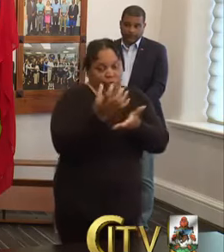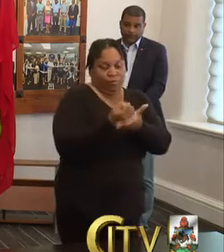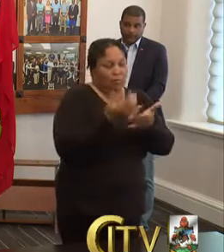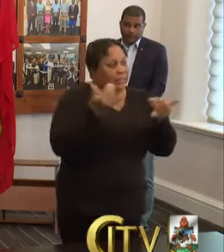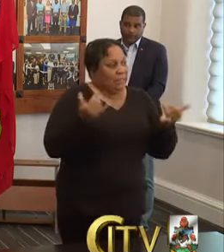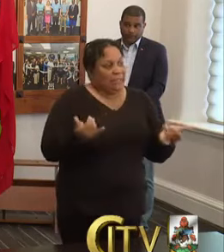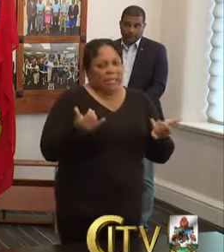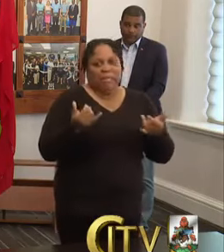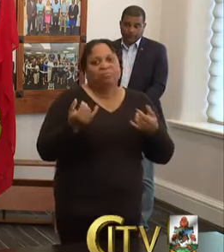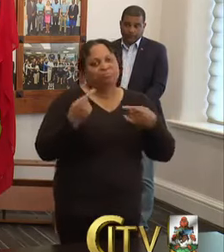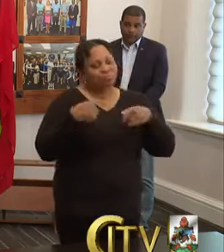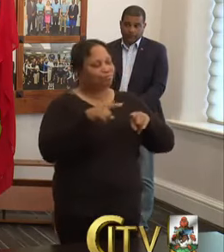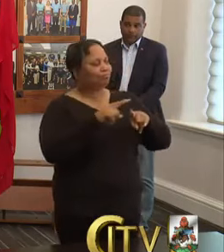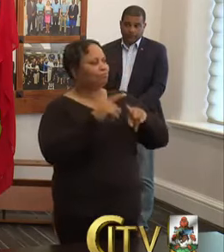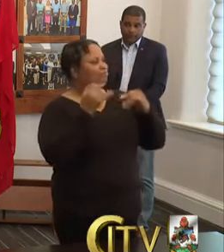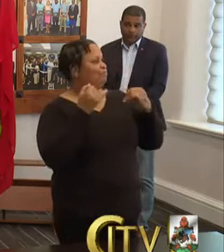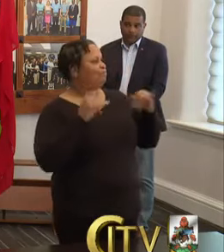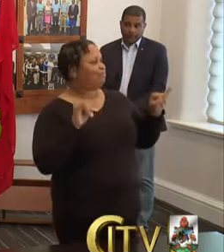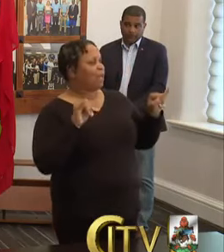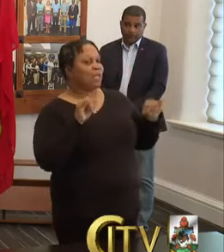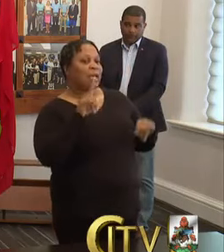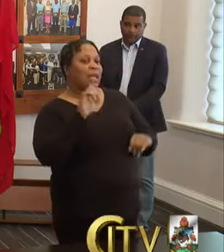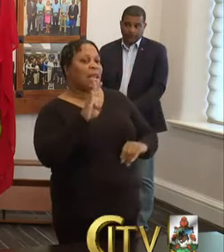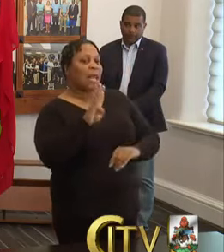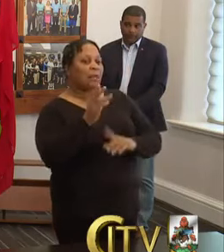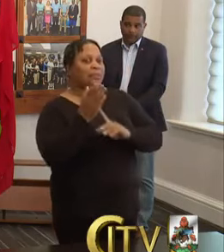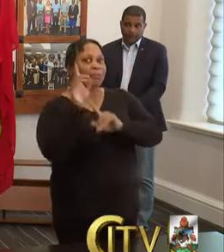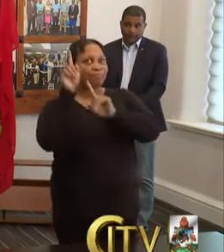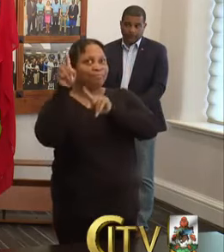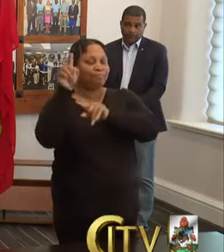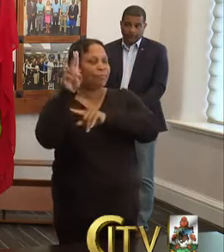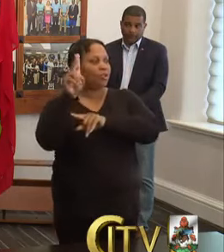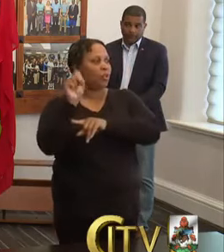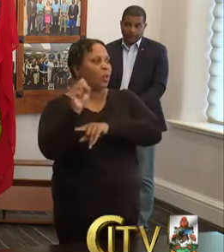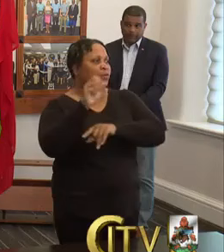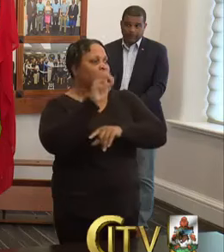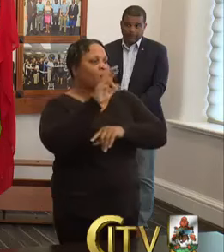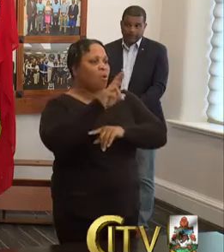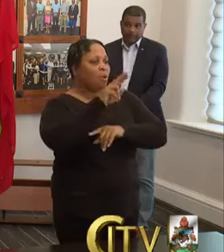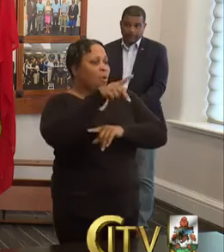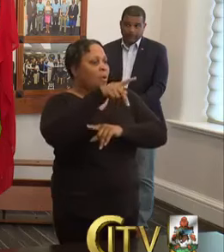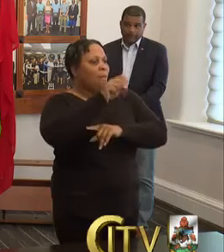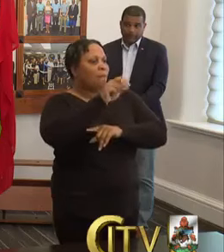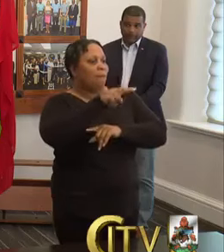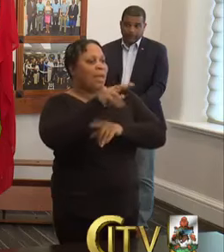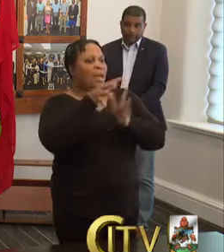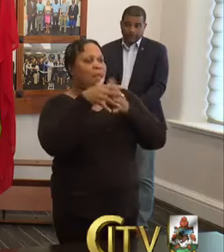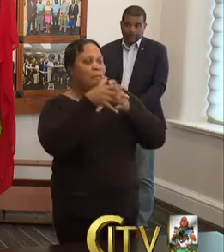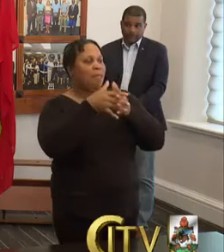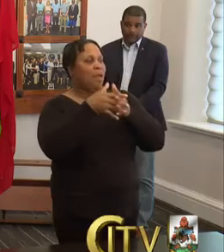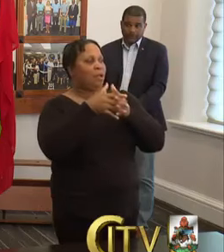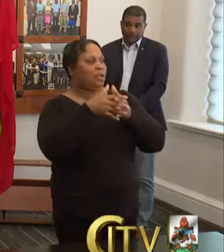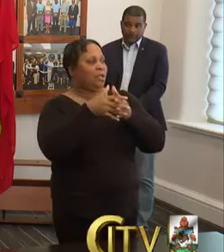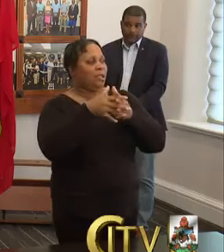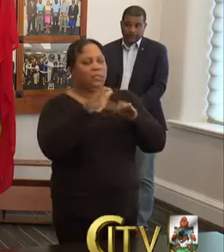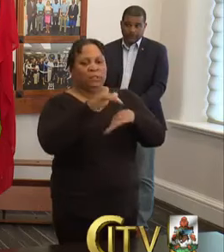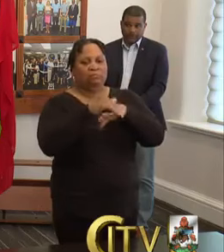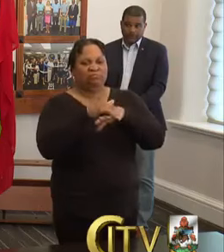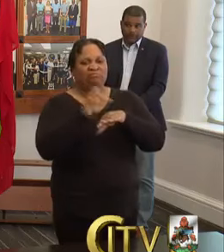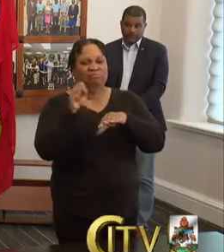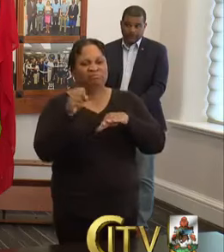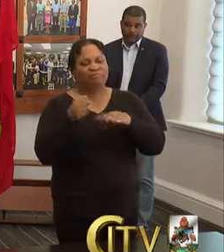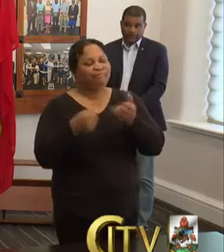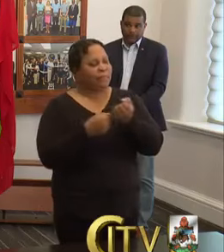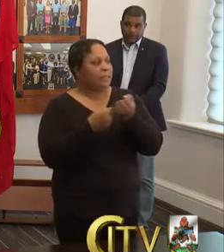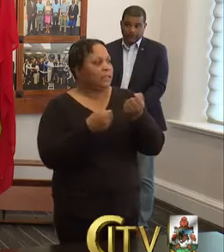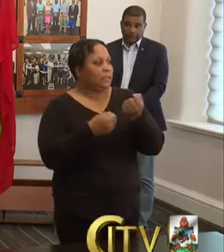been through independent labs in the United States or through the Pan American Health Organization. Public Health England has assisted in so far